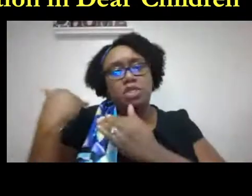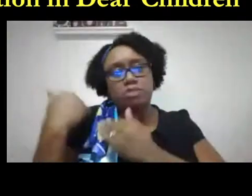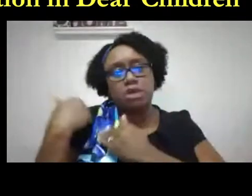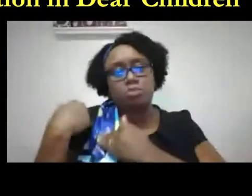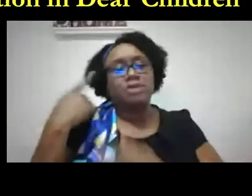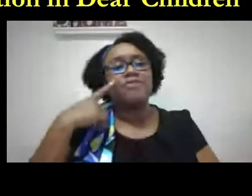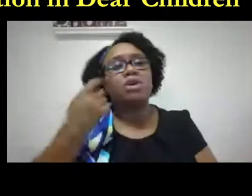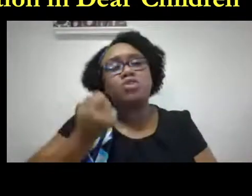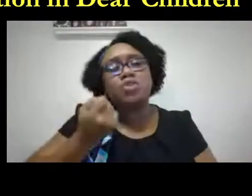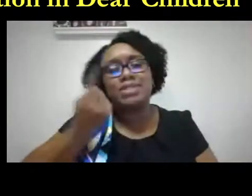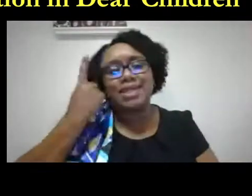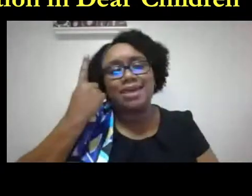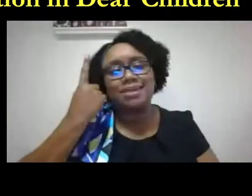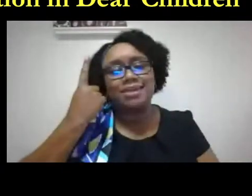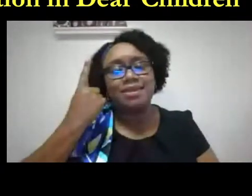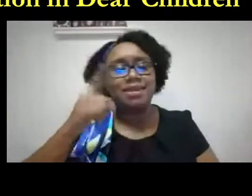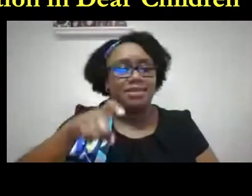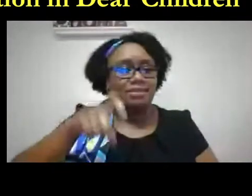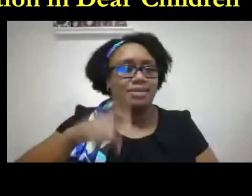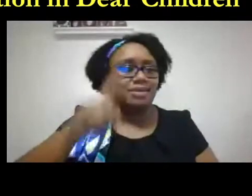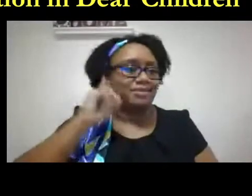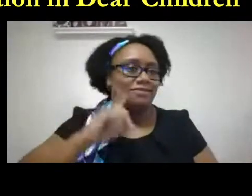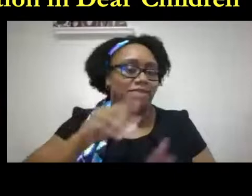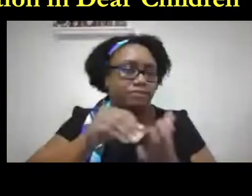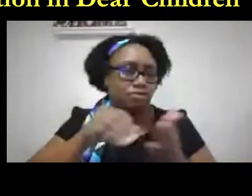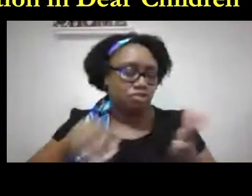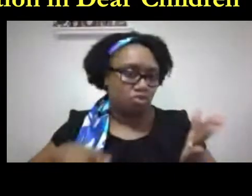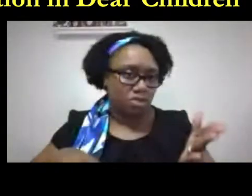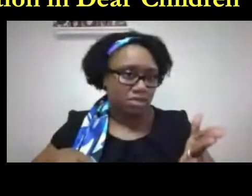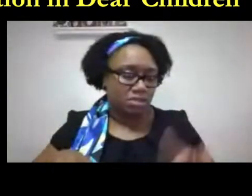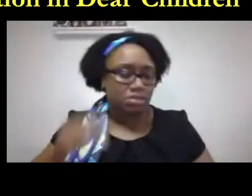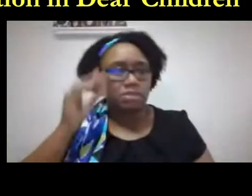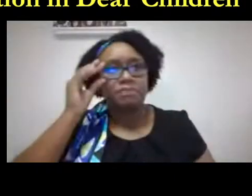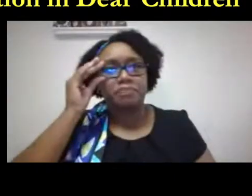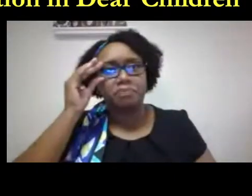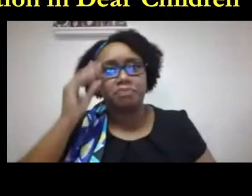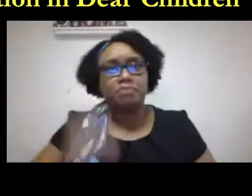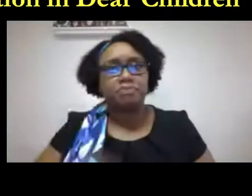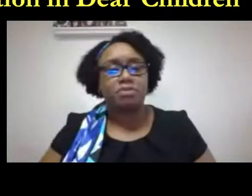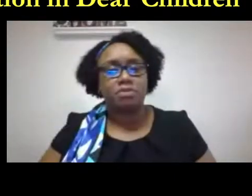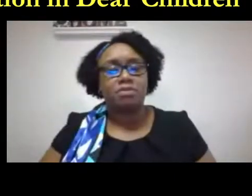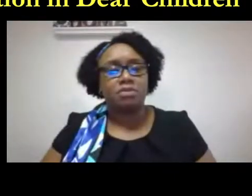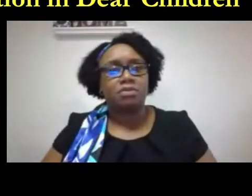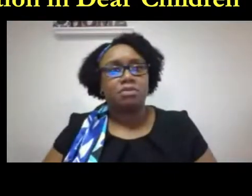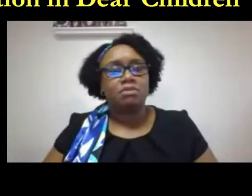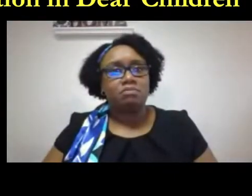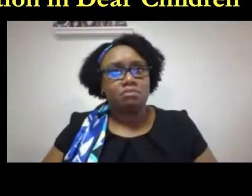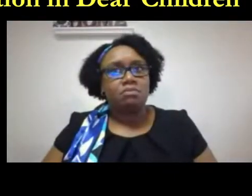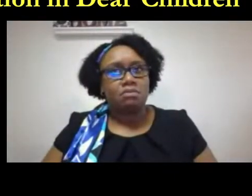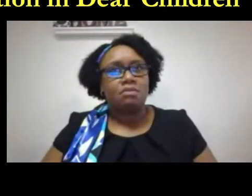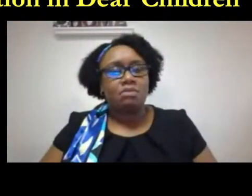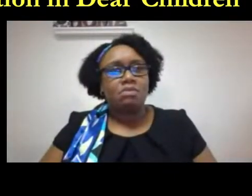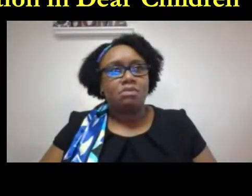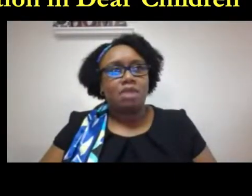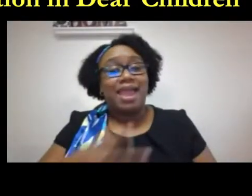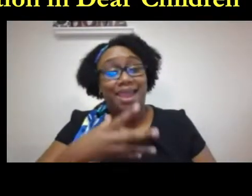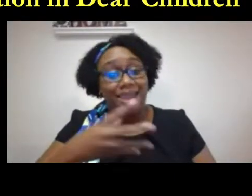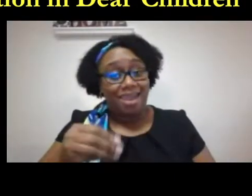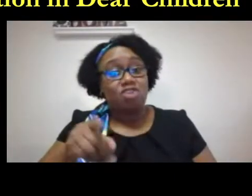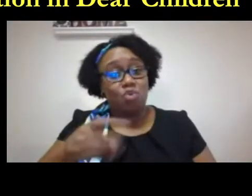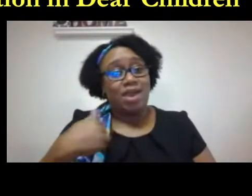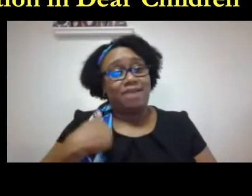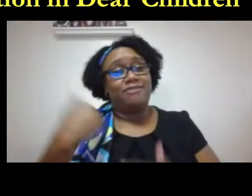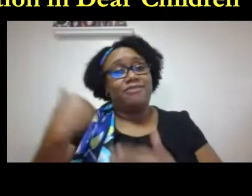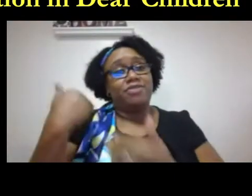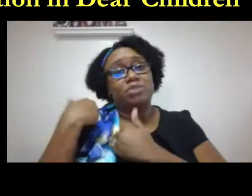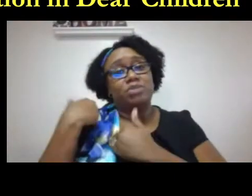means you're a part of deaf education you have the responsibility to understand the needs of a